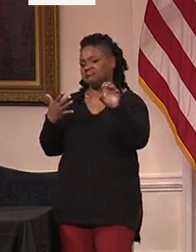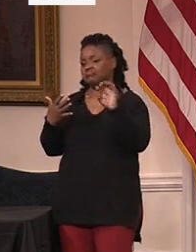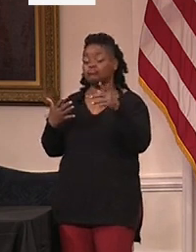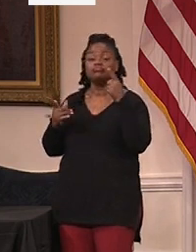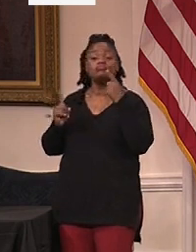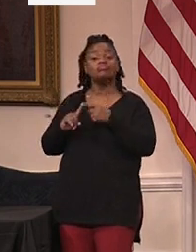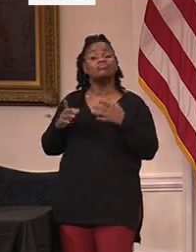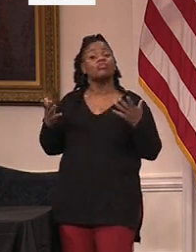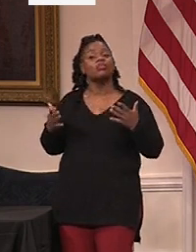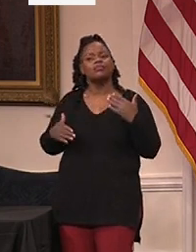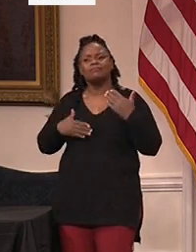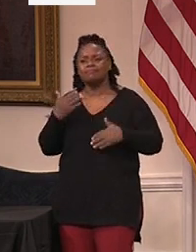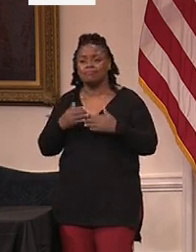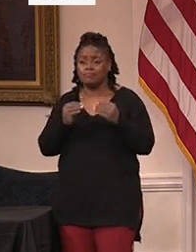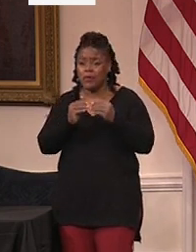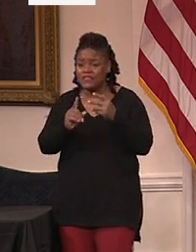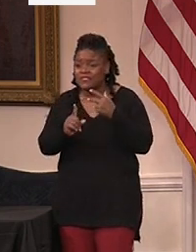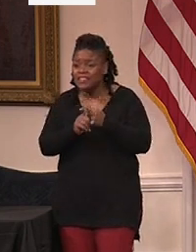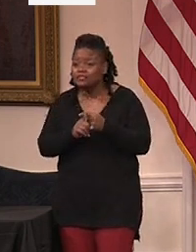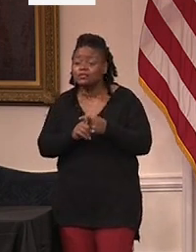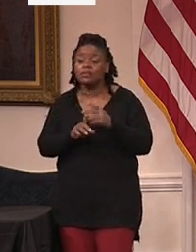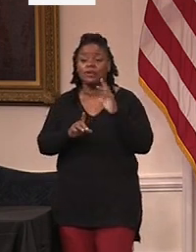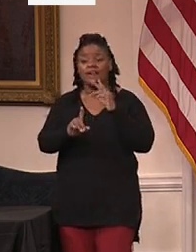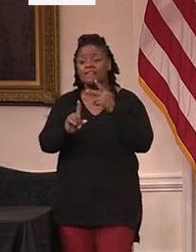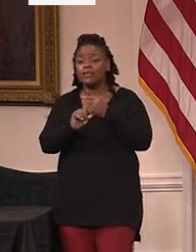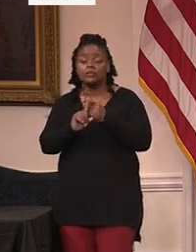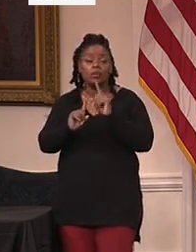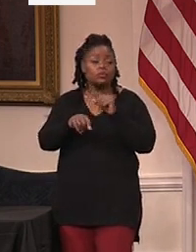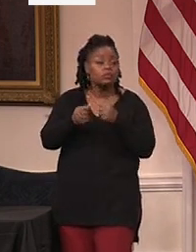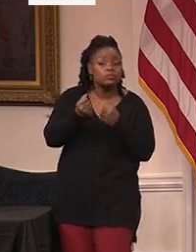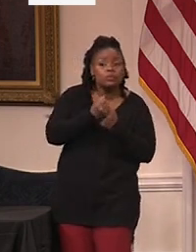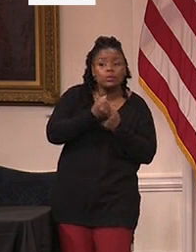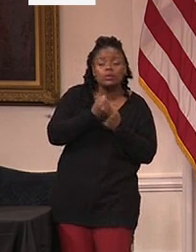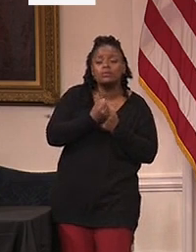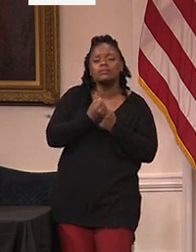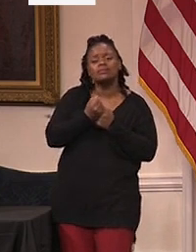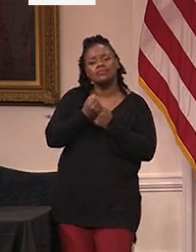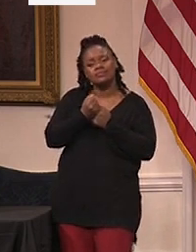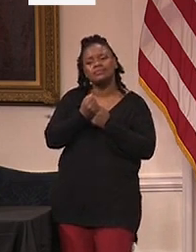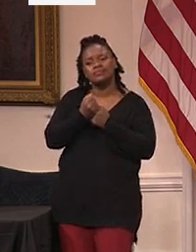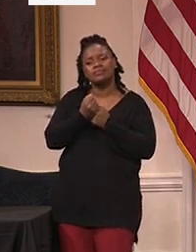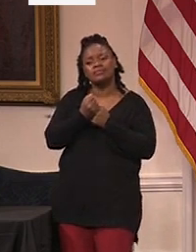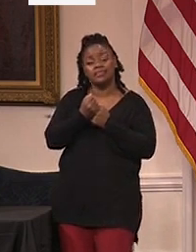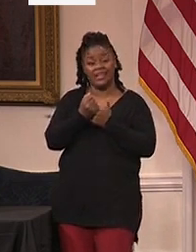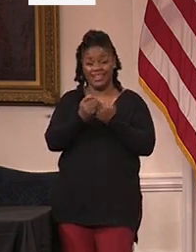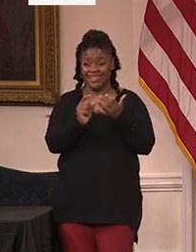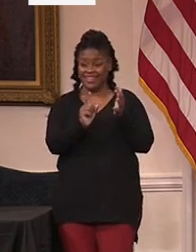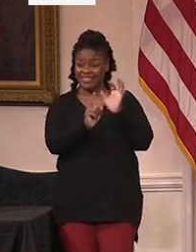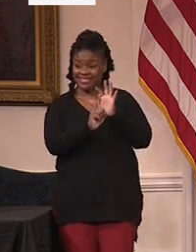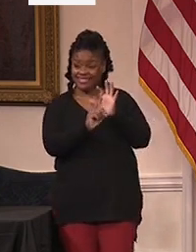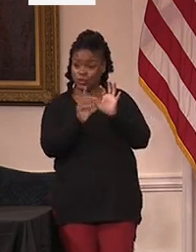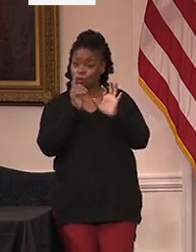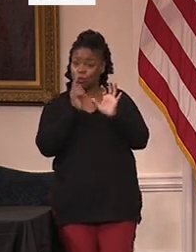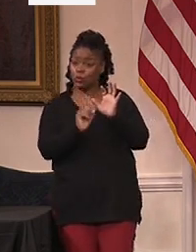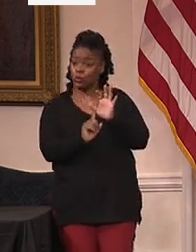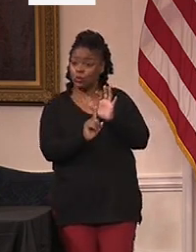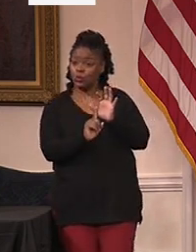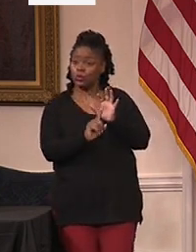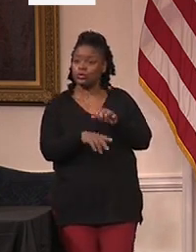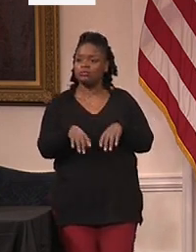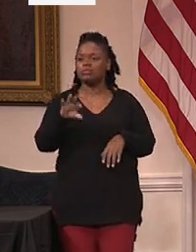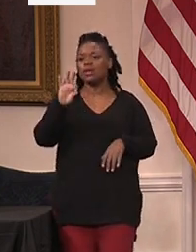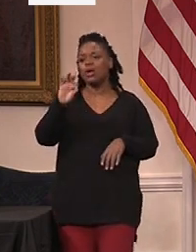A Maryland National Guard mobile vaccination support team consists of nine to 14 medical professionals.